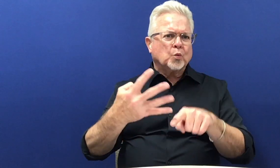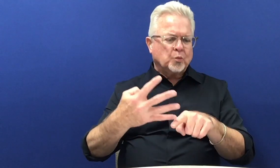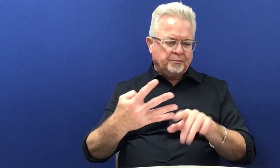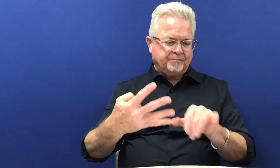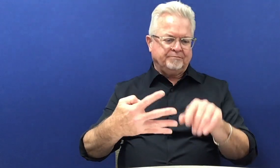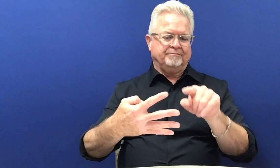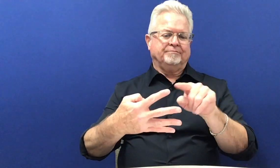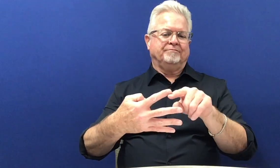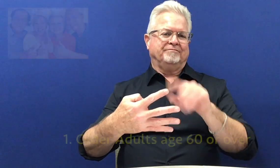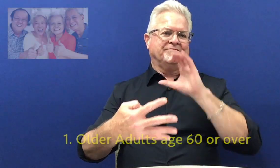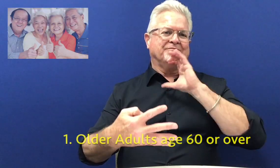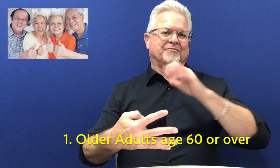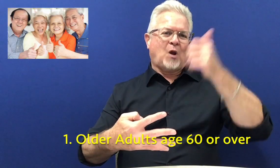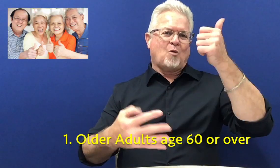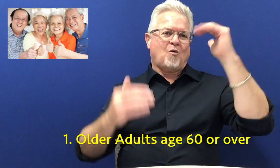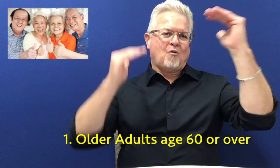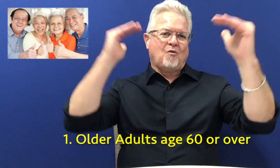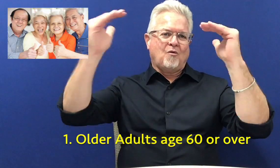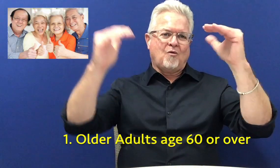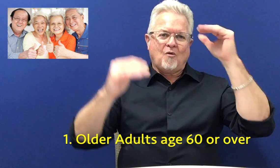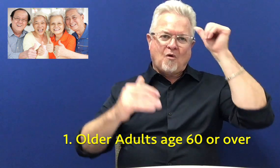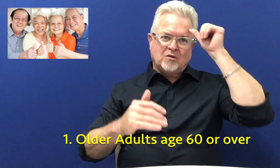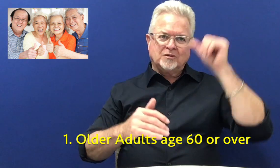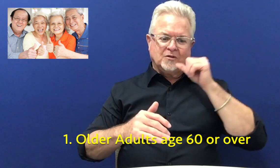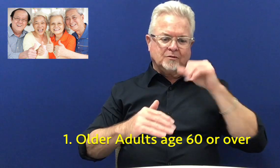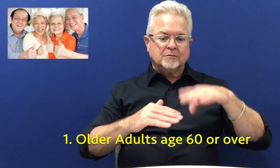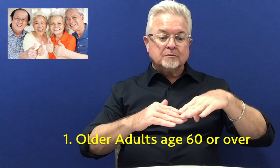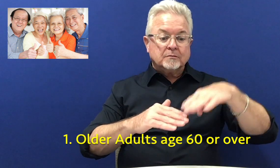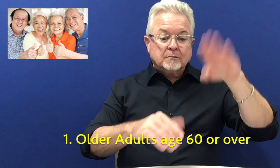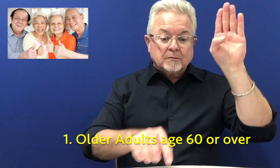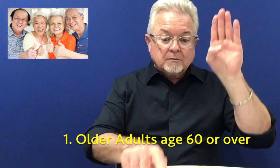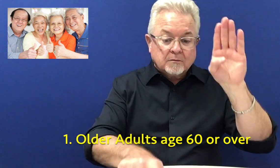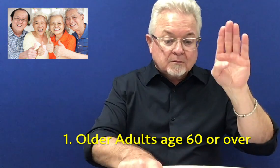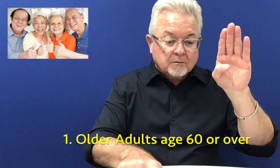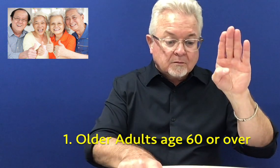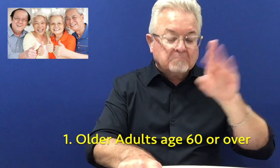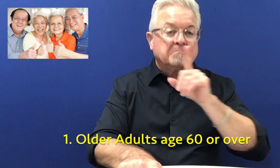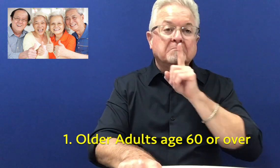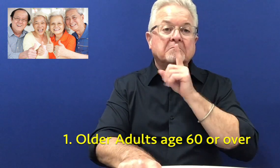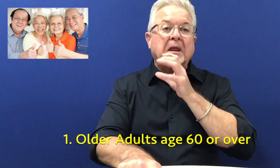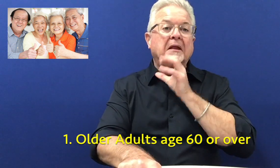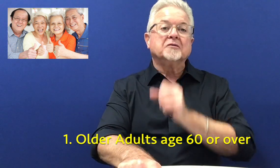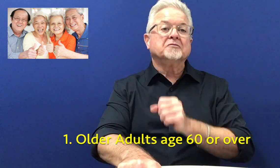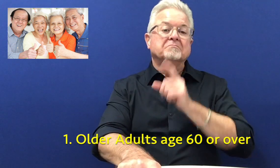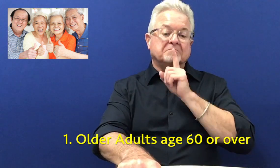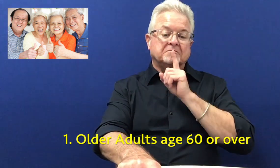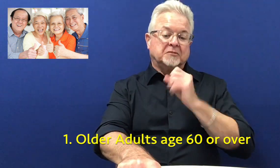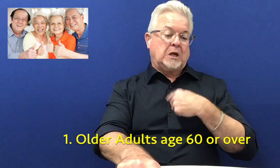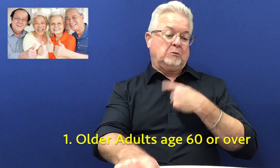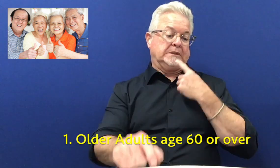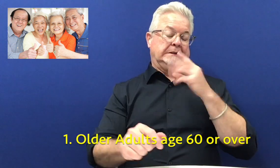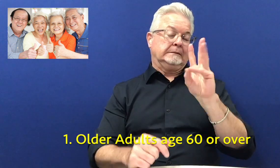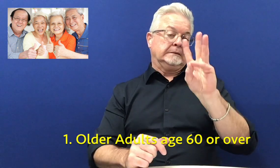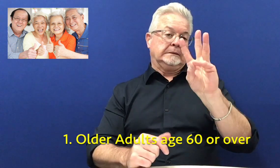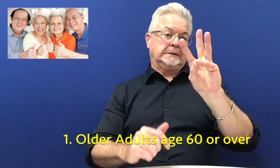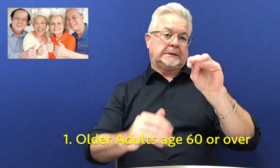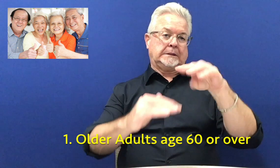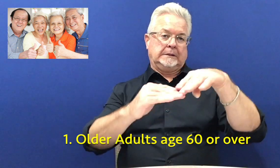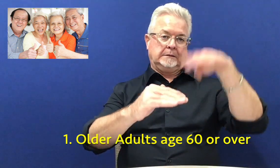contracting illness. Typically, that's older adults. It doesn't give an age, so I'm going